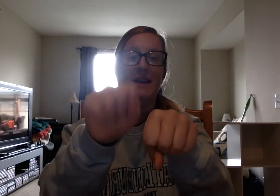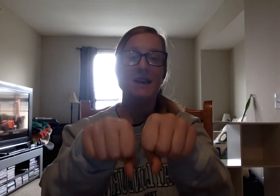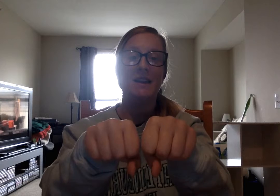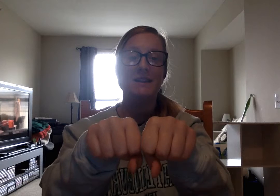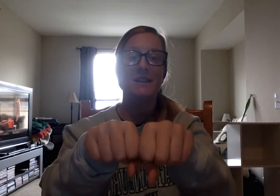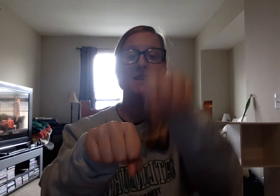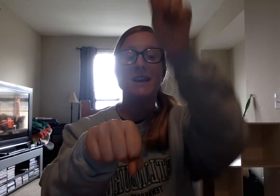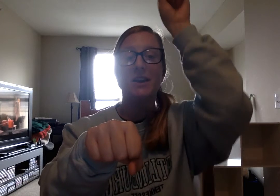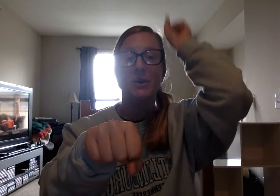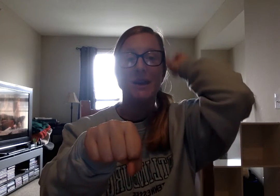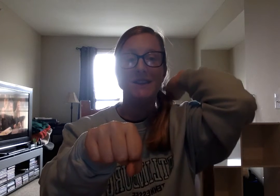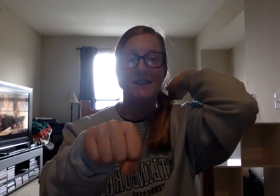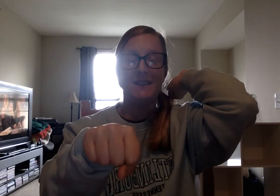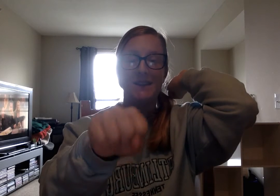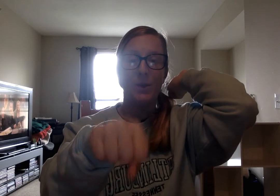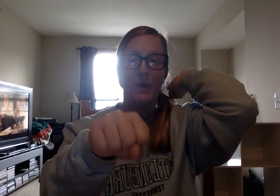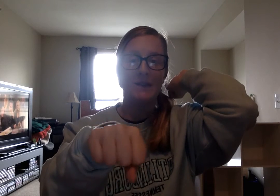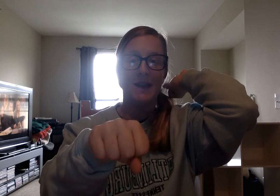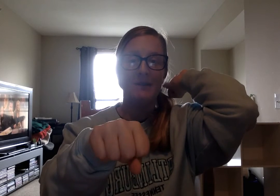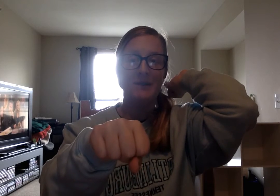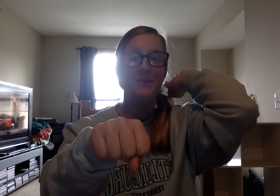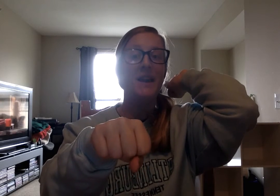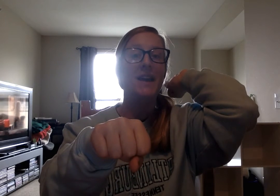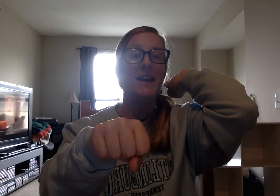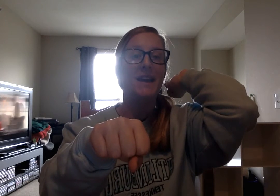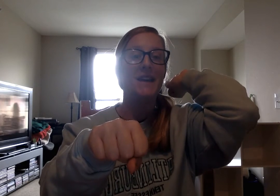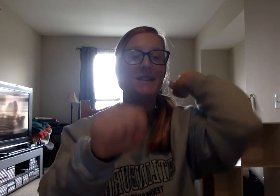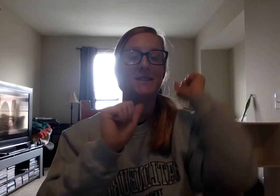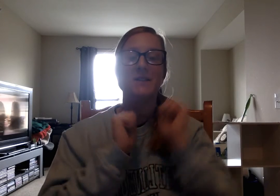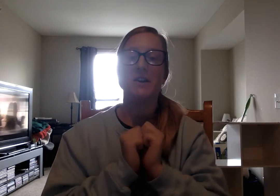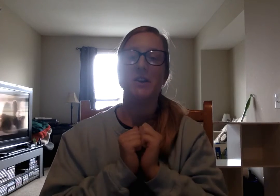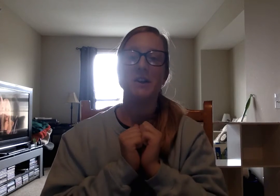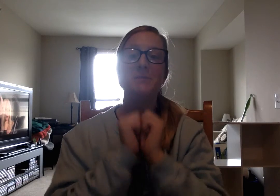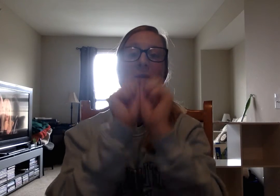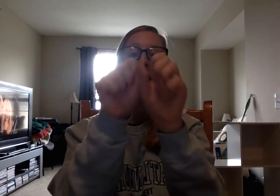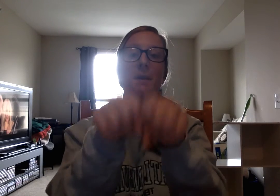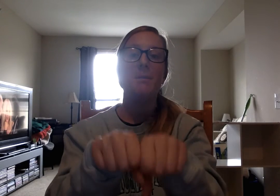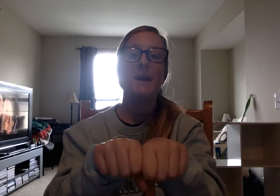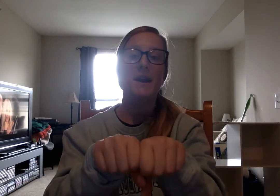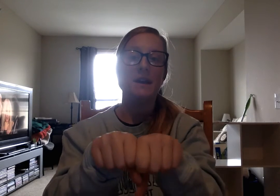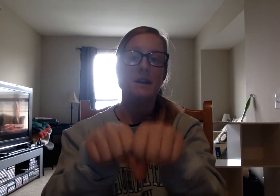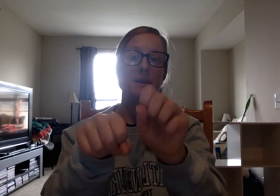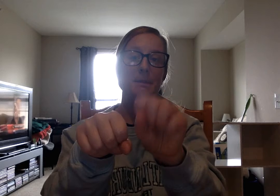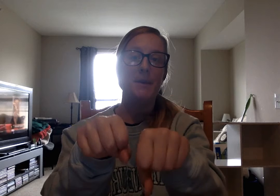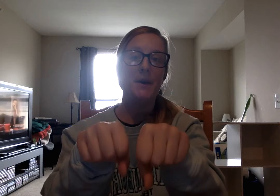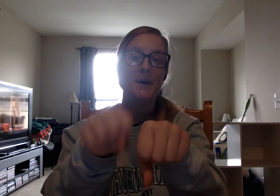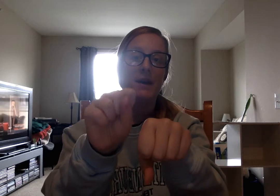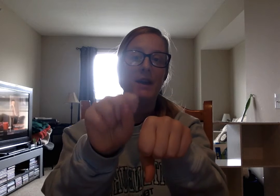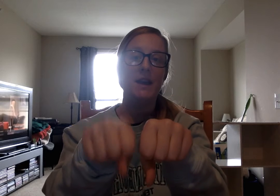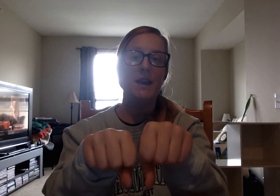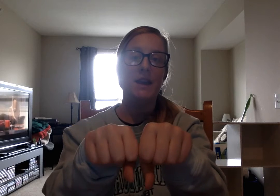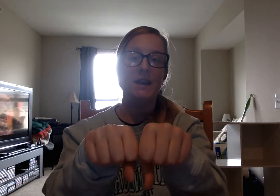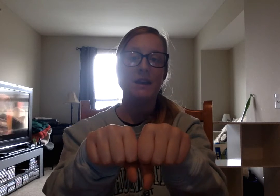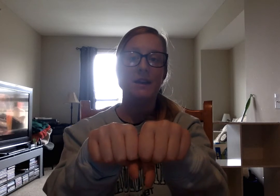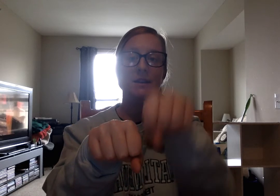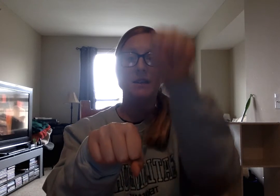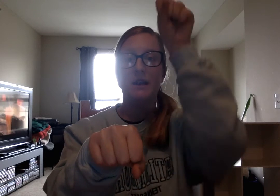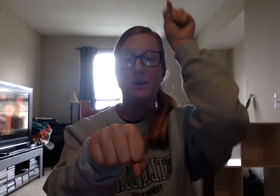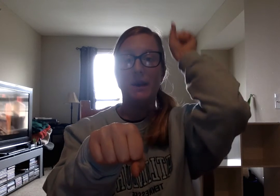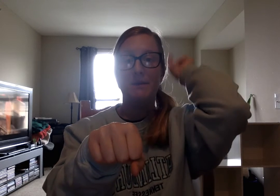Ip. Take away s. What's left? It. Very good. Pig. P. Ig. Take away